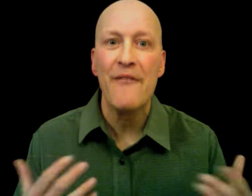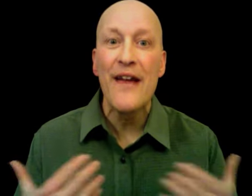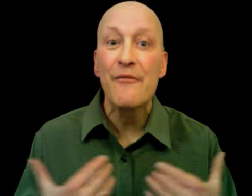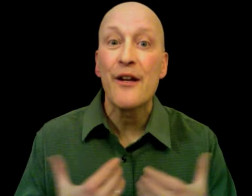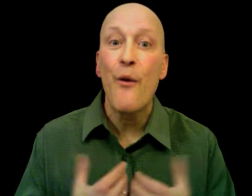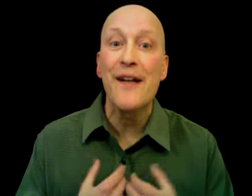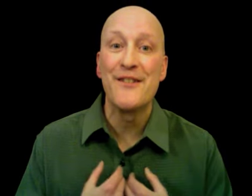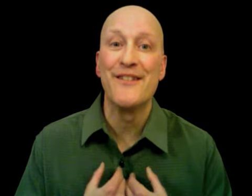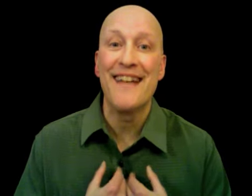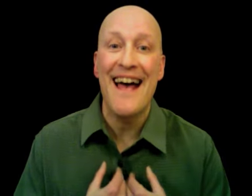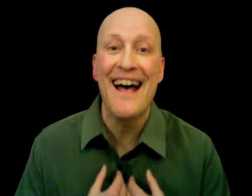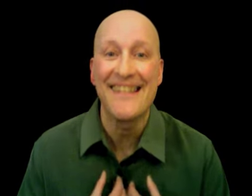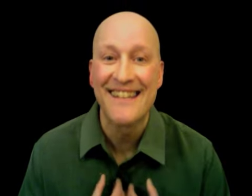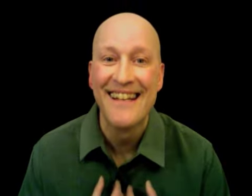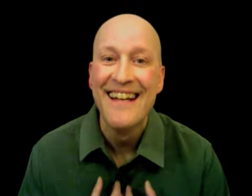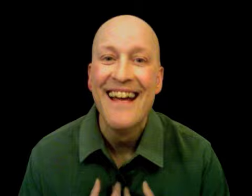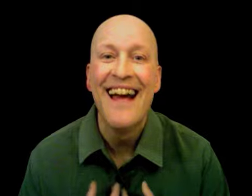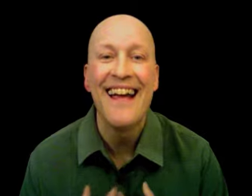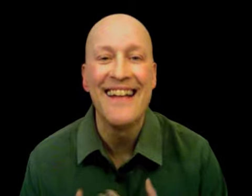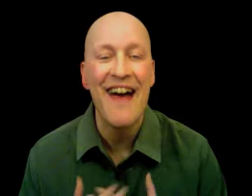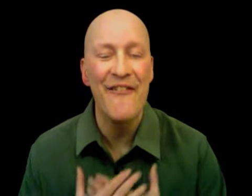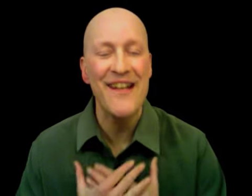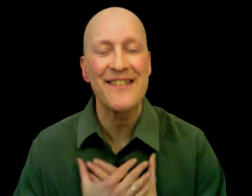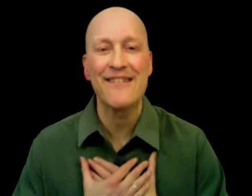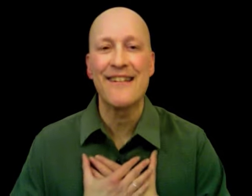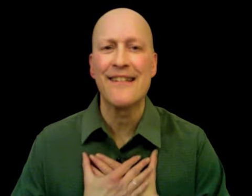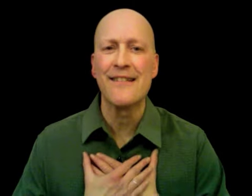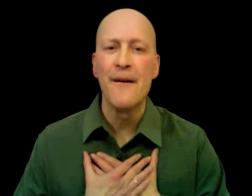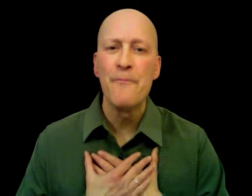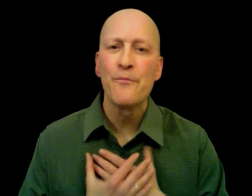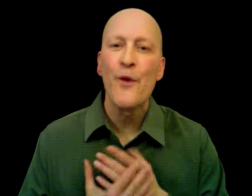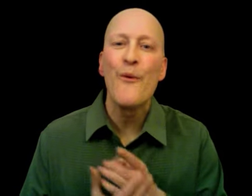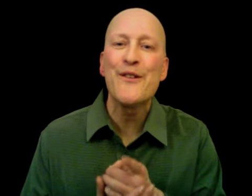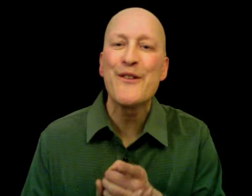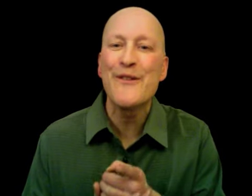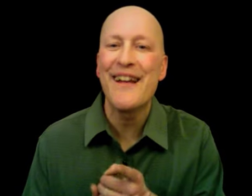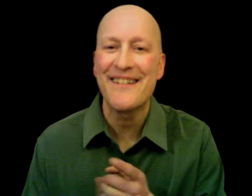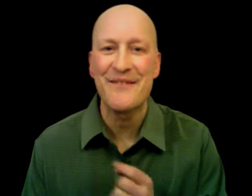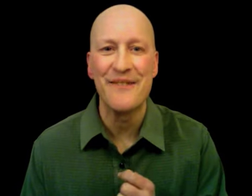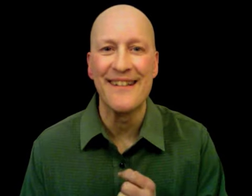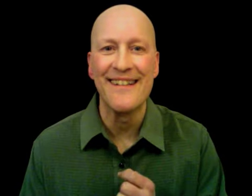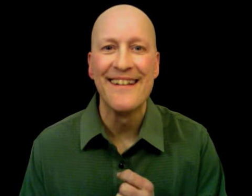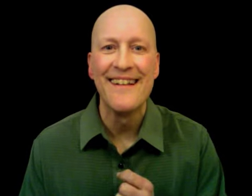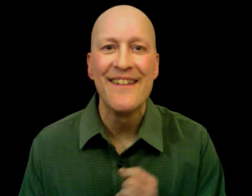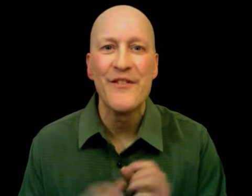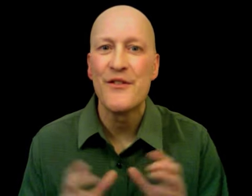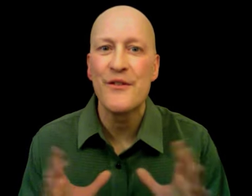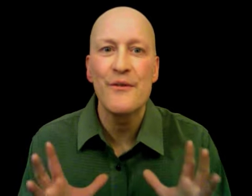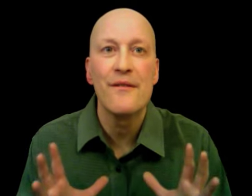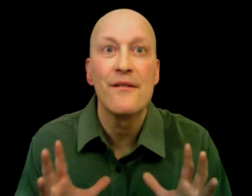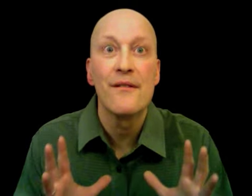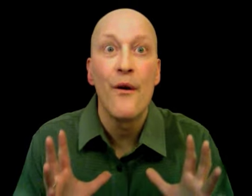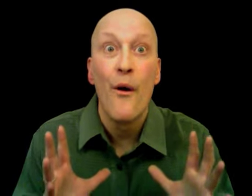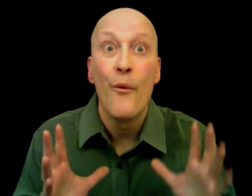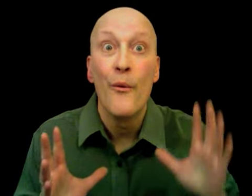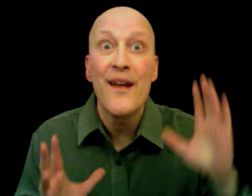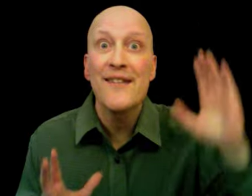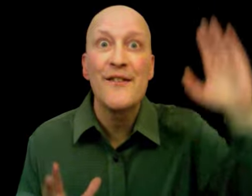favorite question to ask and have answered is, what do you like to read? And students raise their